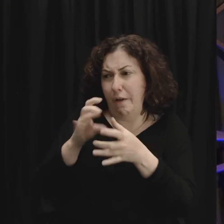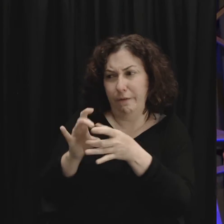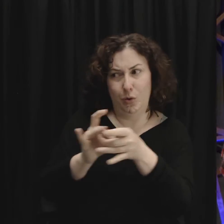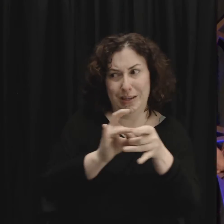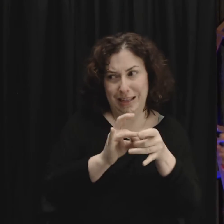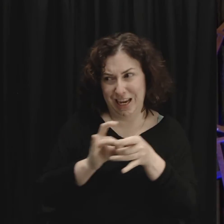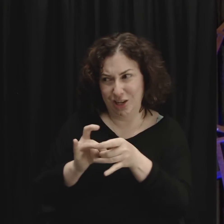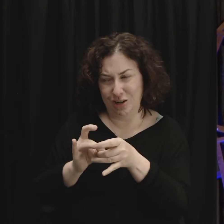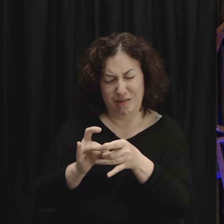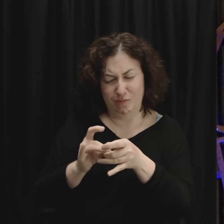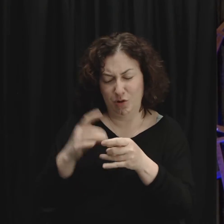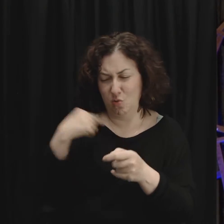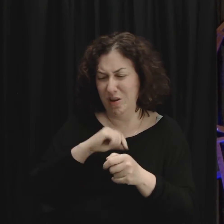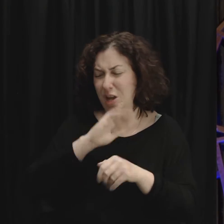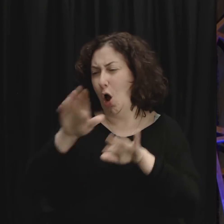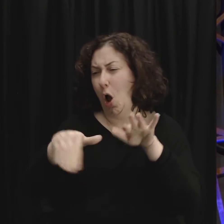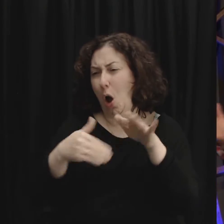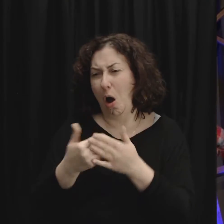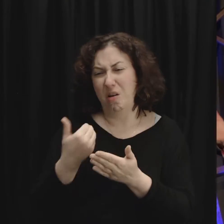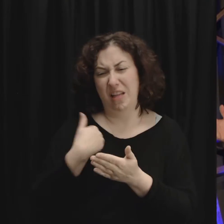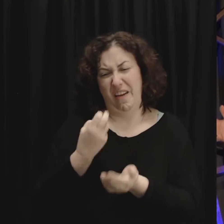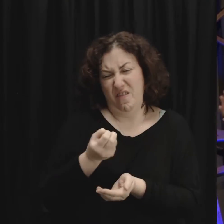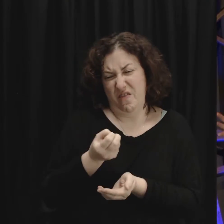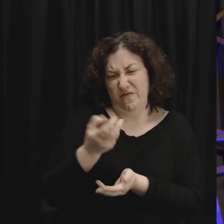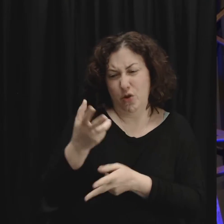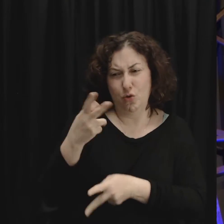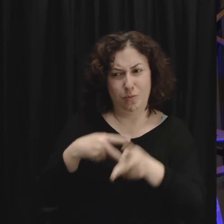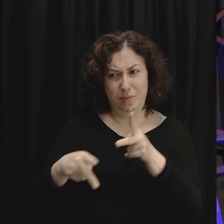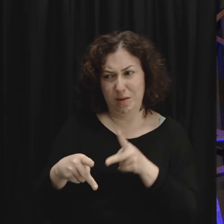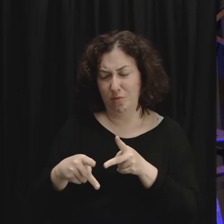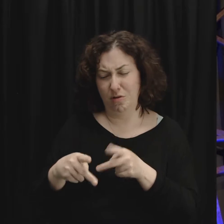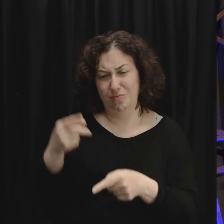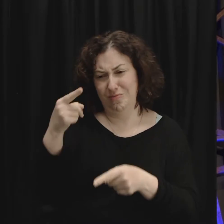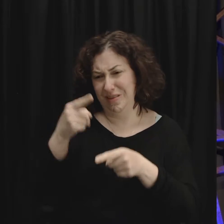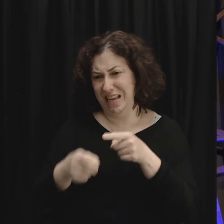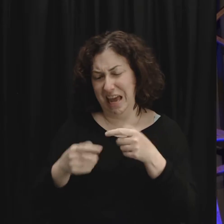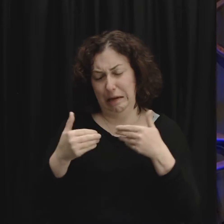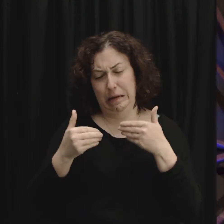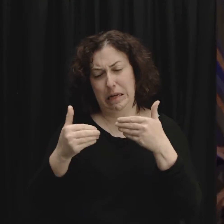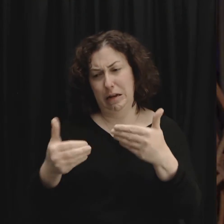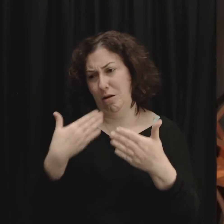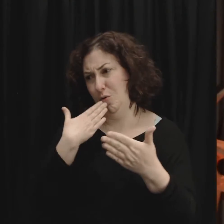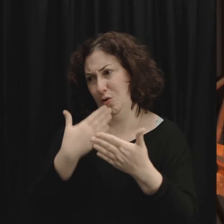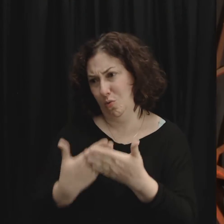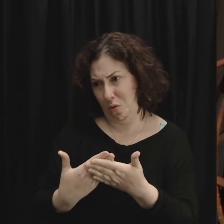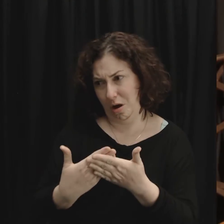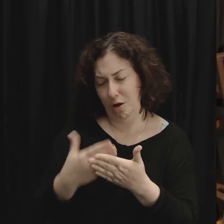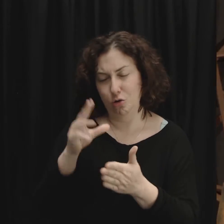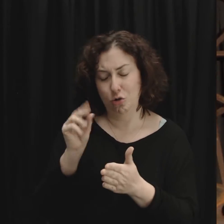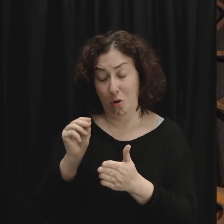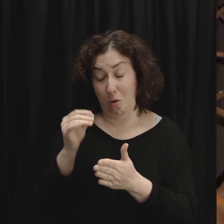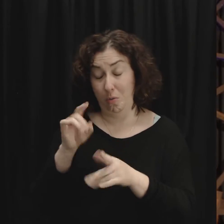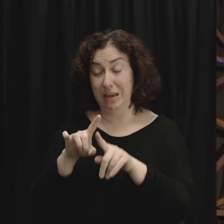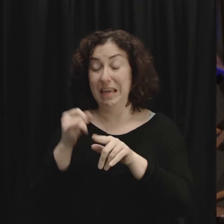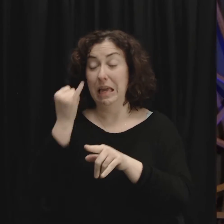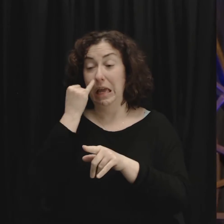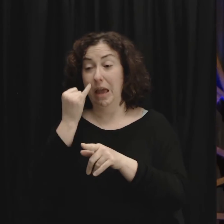today. How do we deal with those people that are just impossible to deal with? But I'm talking about if the vast majority of your human